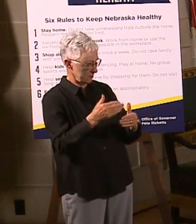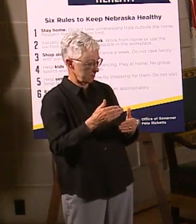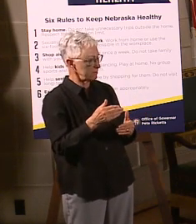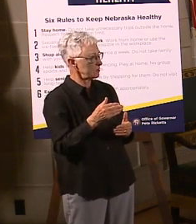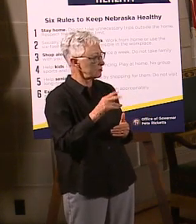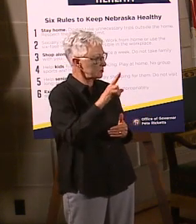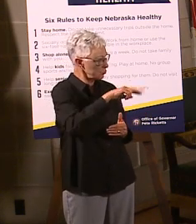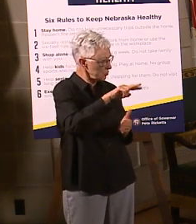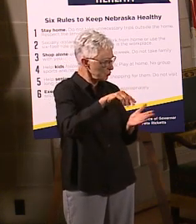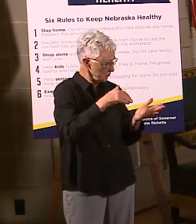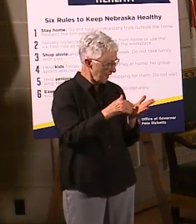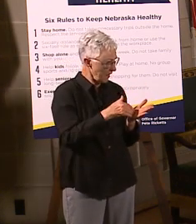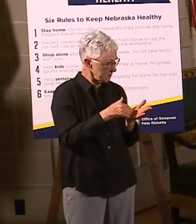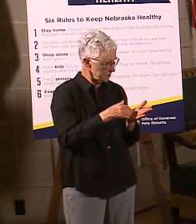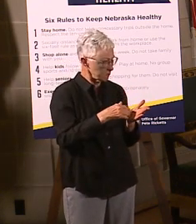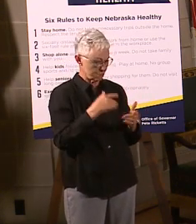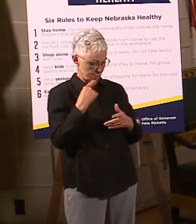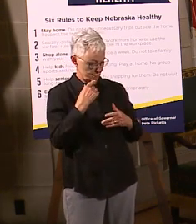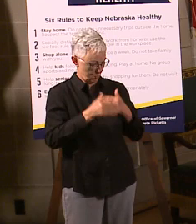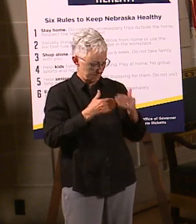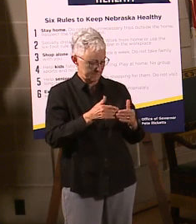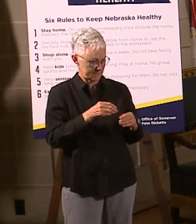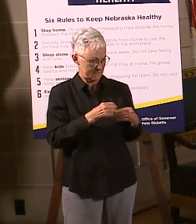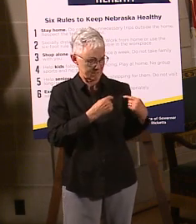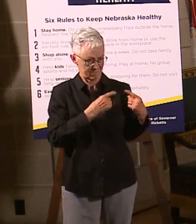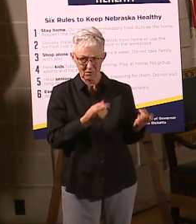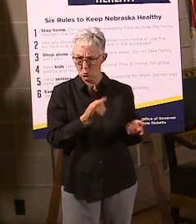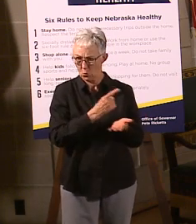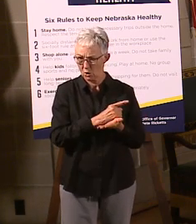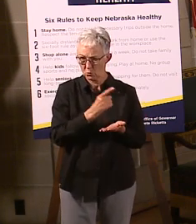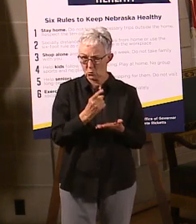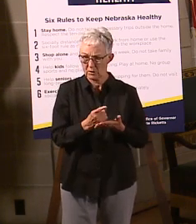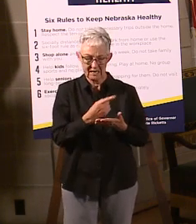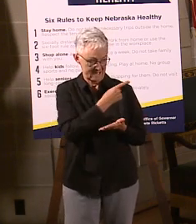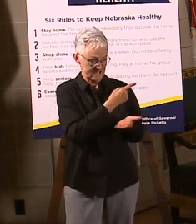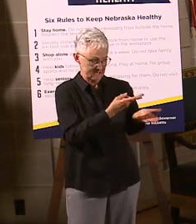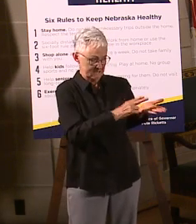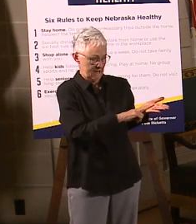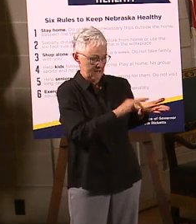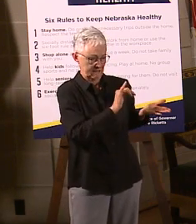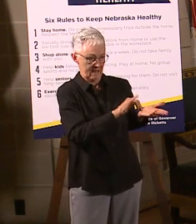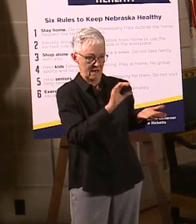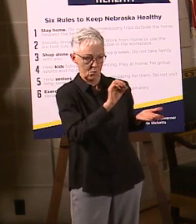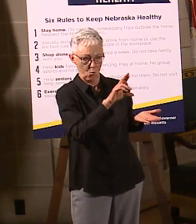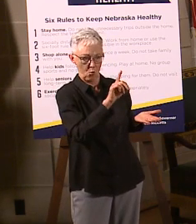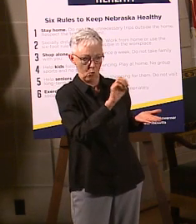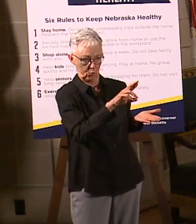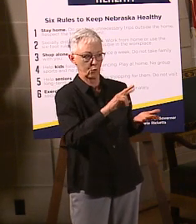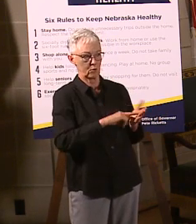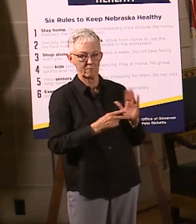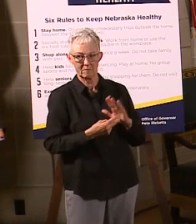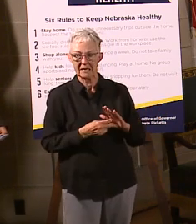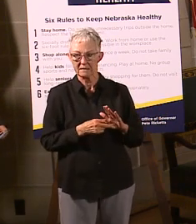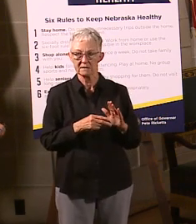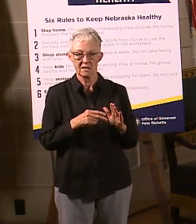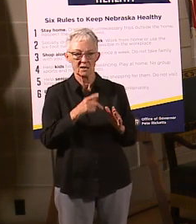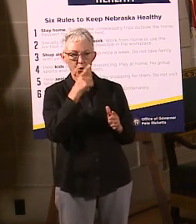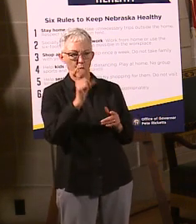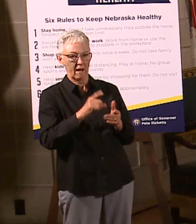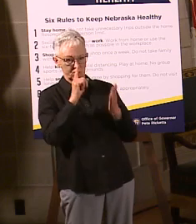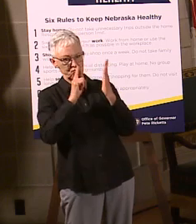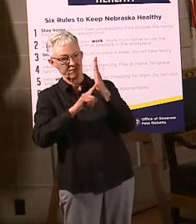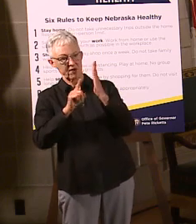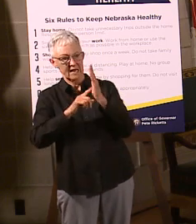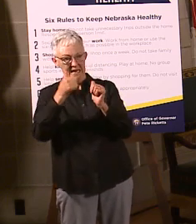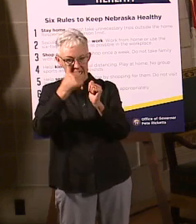order? 22,000. So with signing that executive order last week, that has allowed us to be able to process these more quickly, and we want to